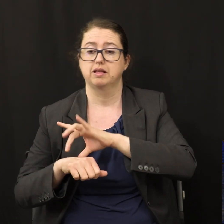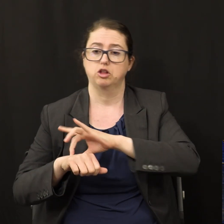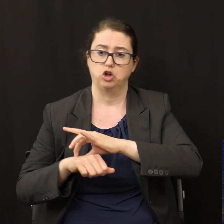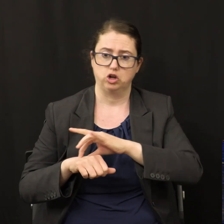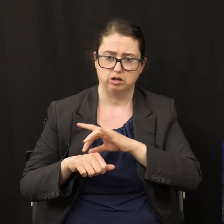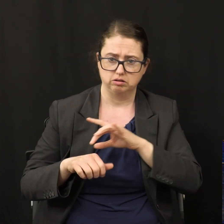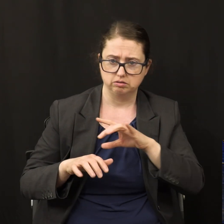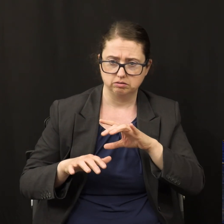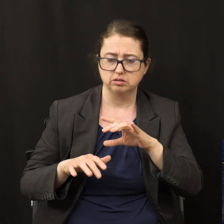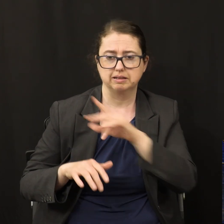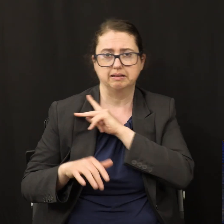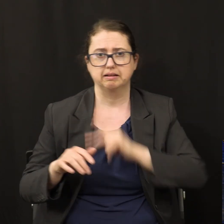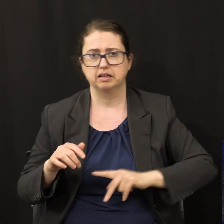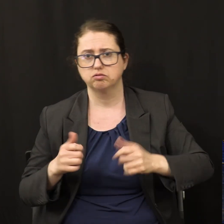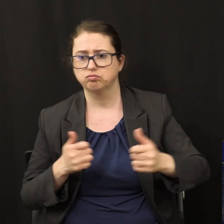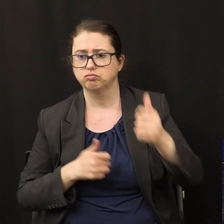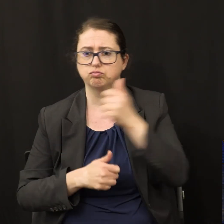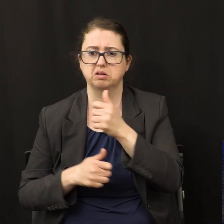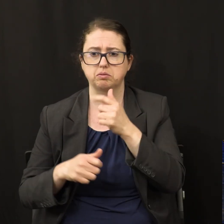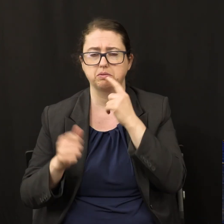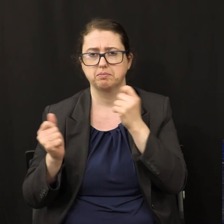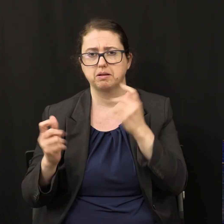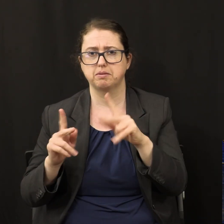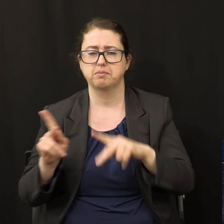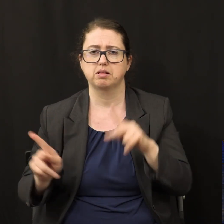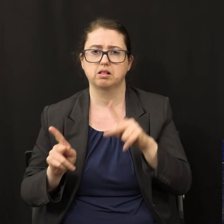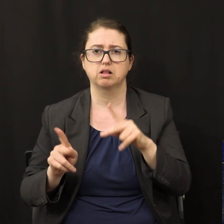the merchants of the earth are on board we're seeing that aren't we